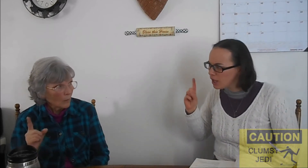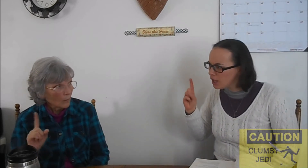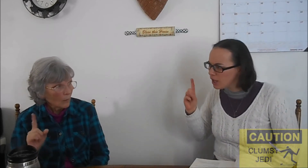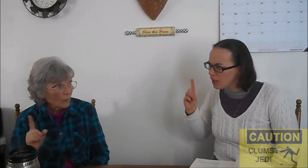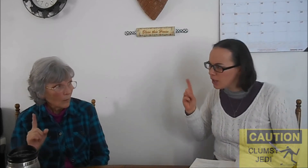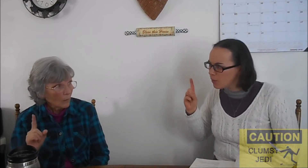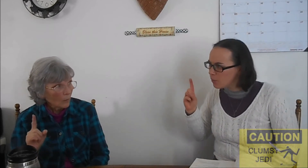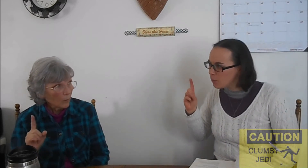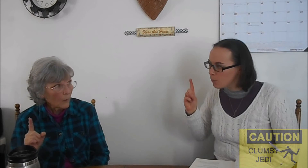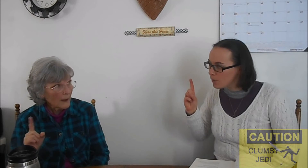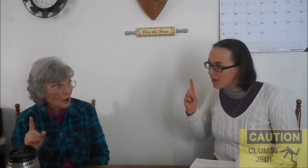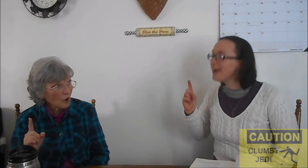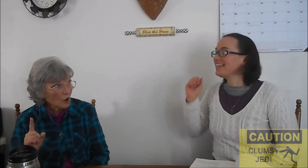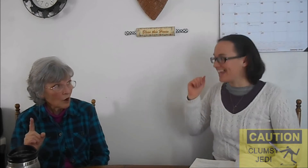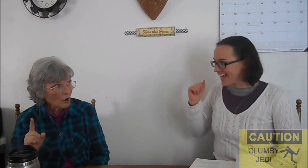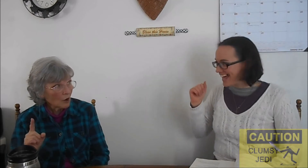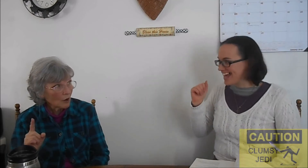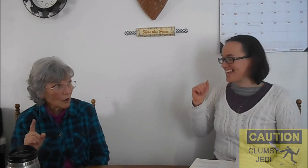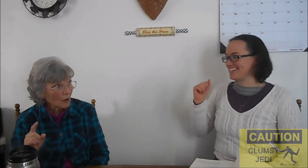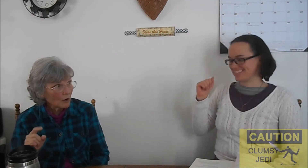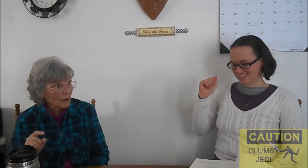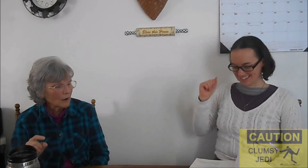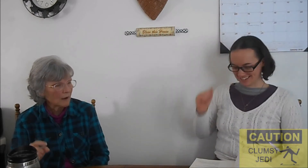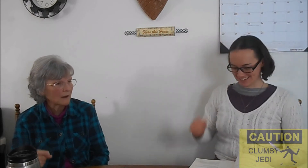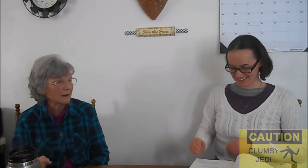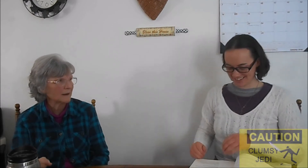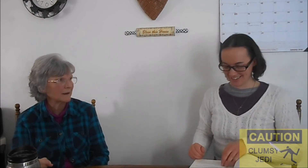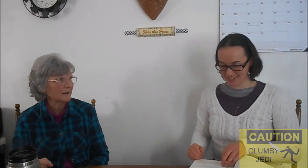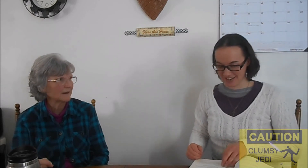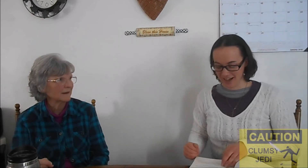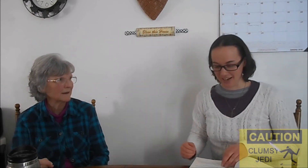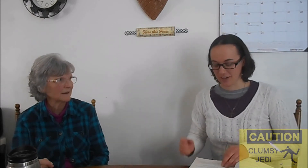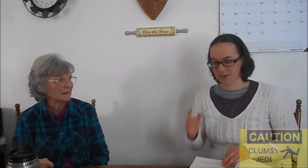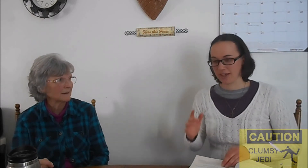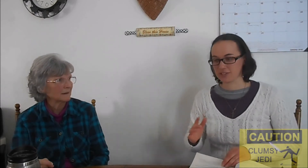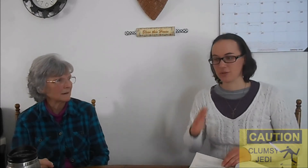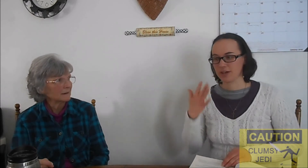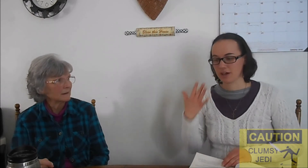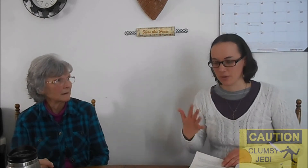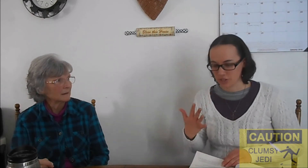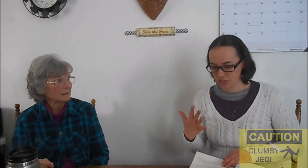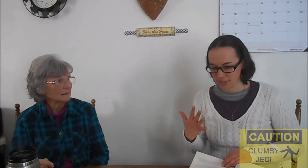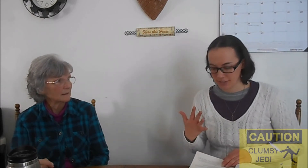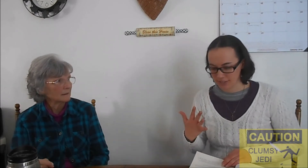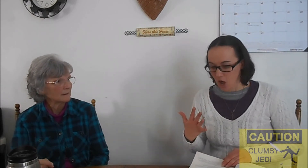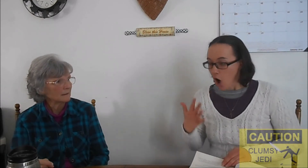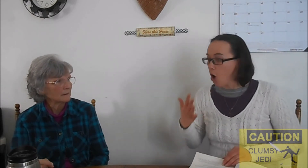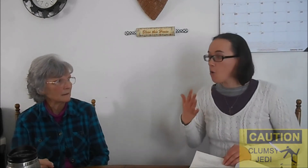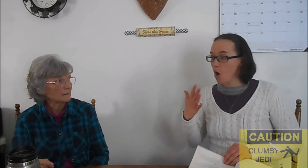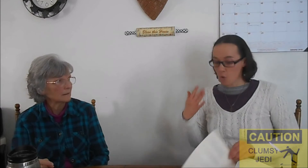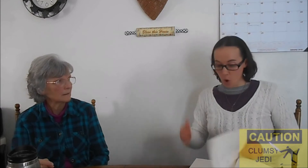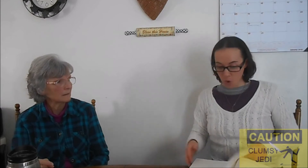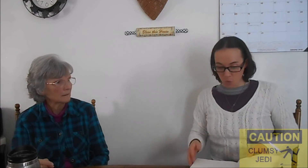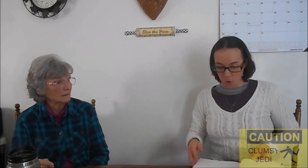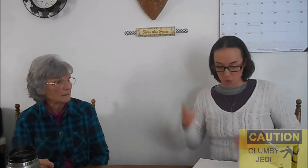Uh... Where? Yes! You got it! Okay. So, we got questions. Oh! Oh! Oh! Oh! Oh!